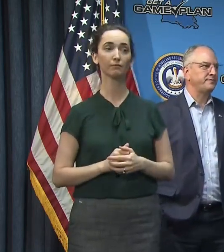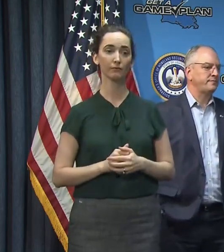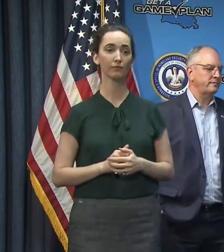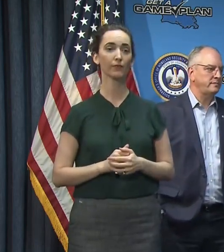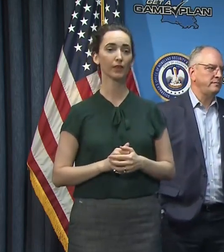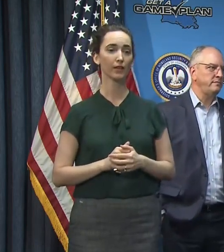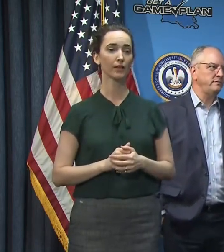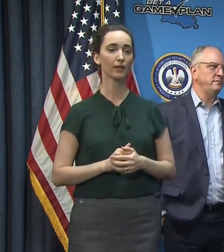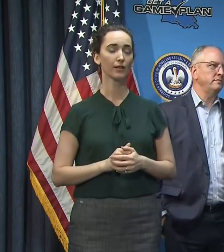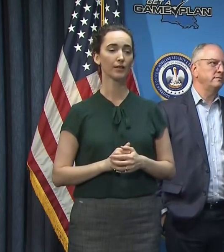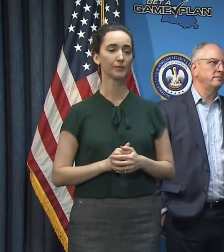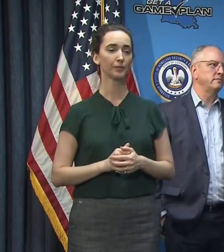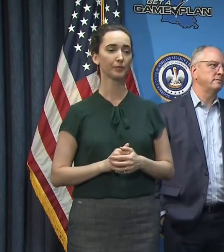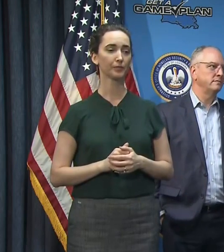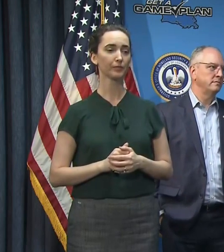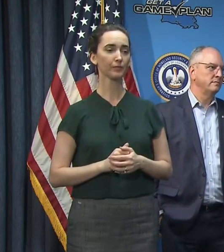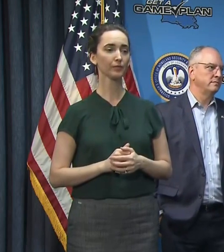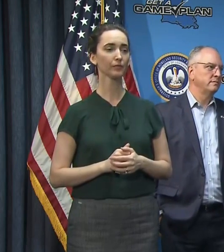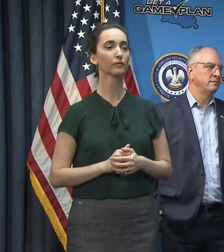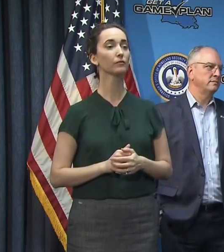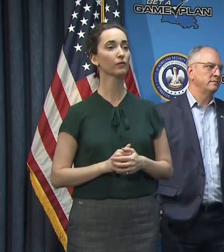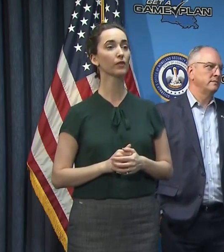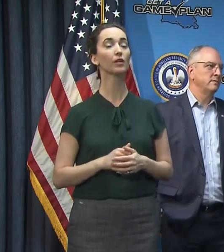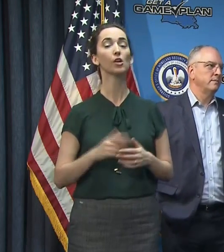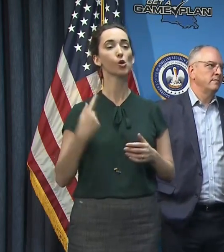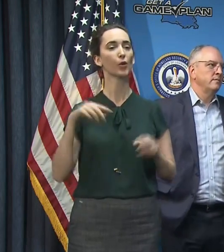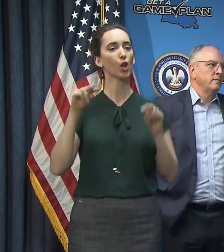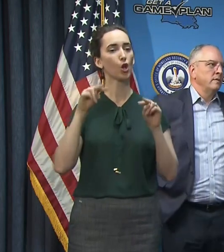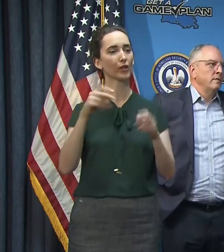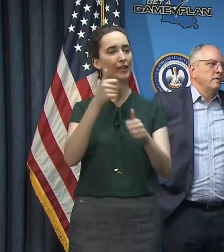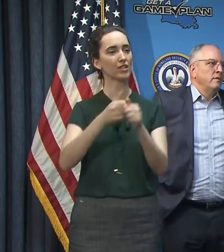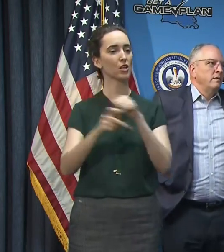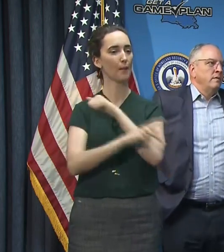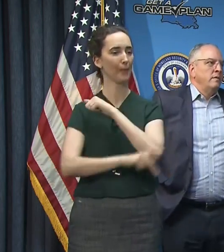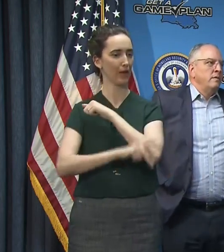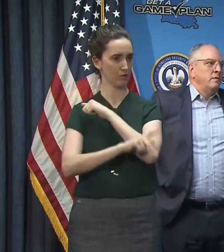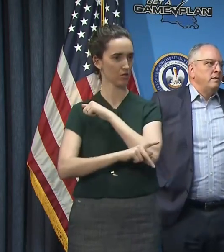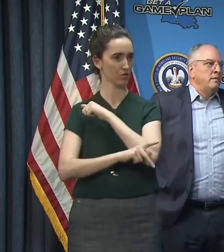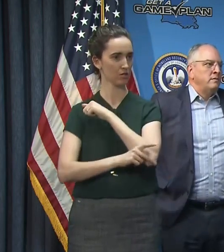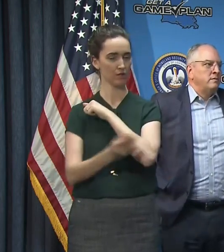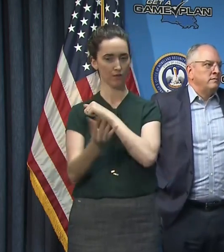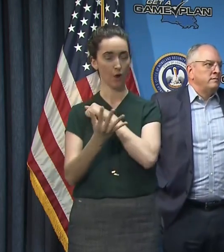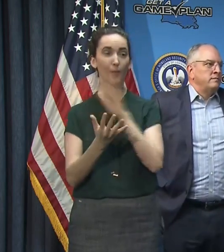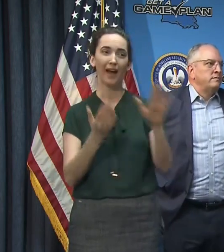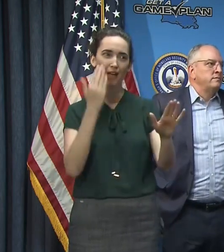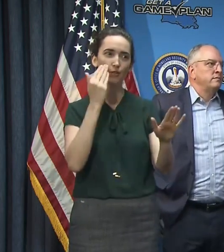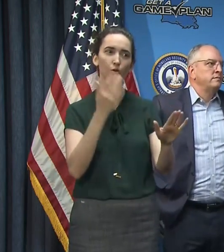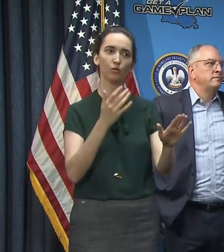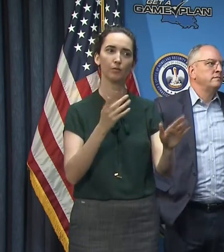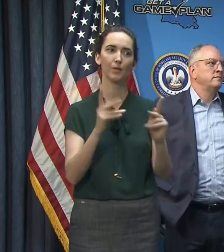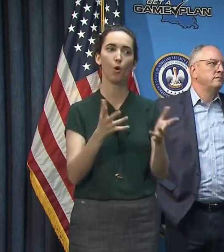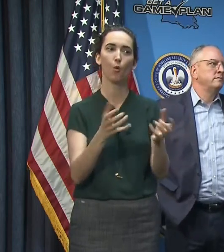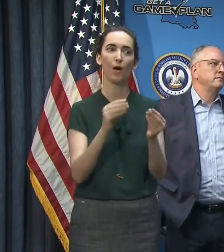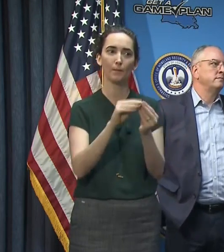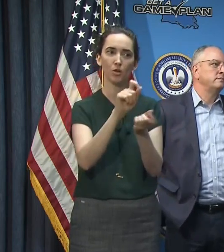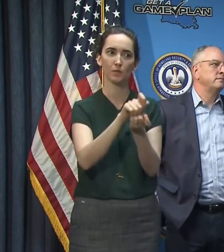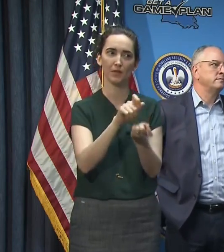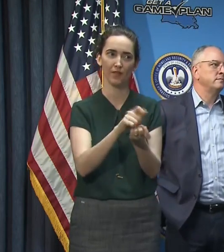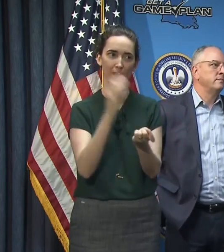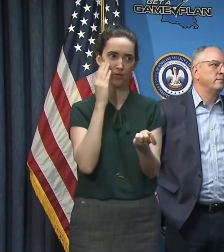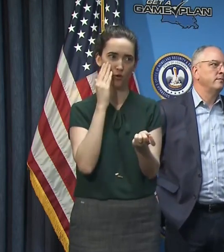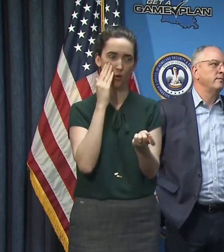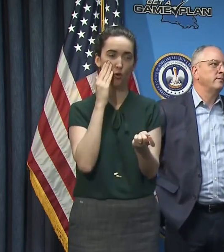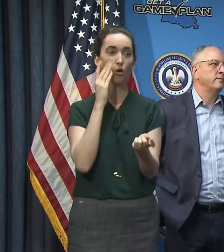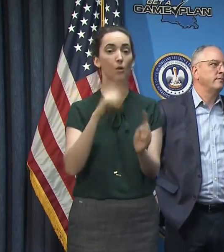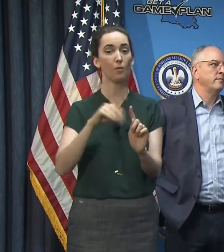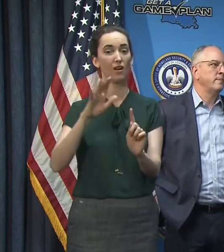at, uh, looking at the, the data at a parish level. Um, we understand the desire to get, you know, more, more granular. I think we have to balance that